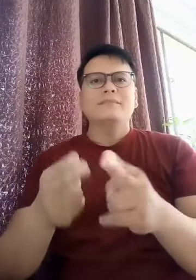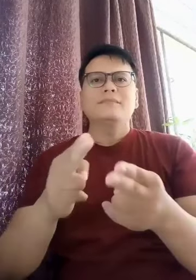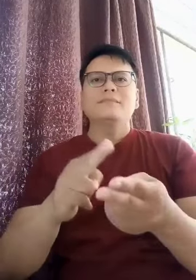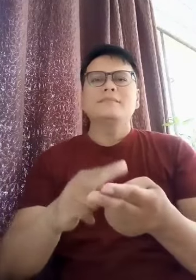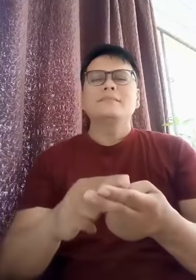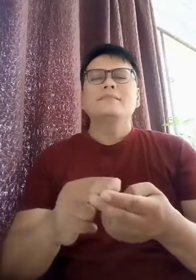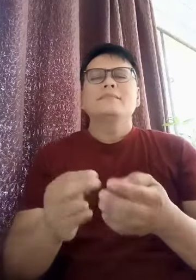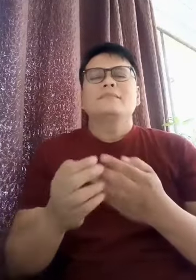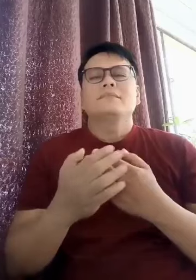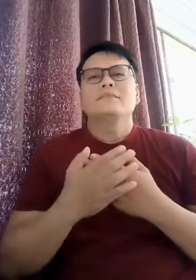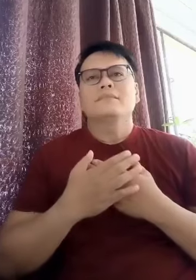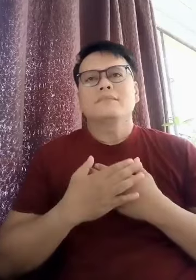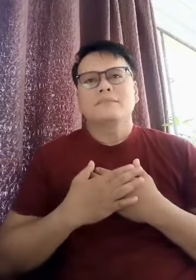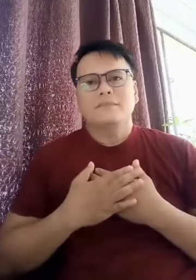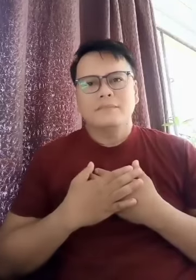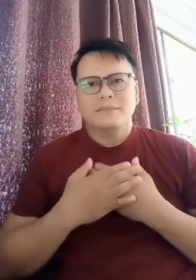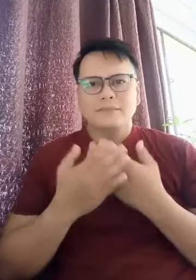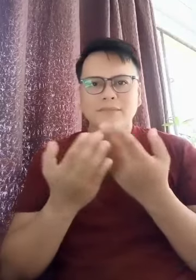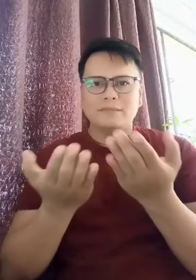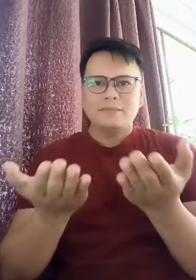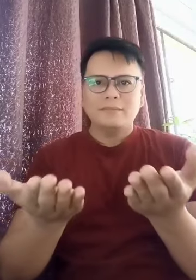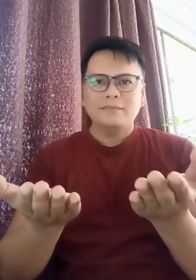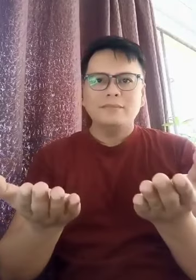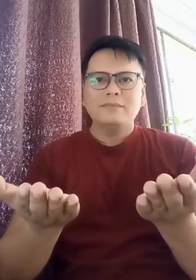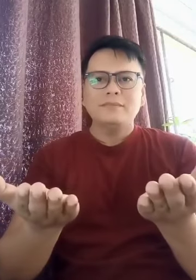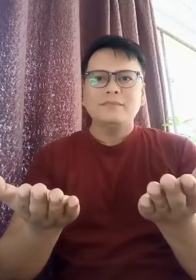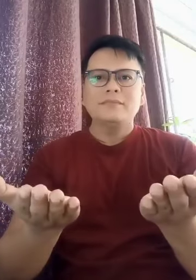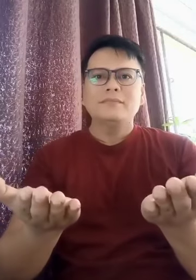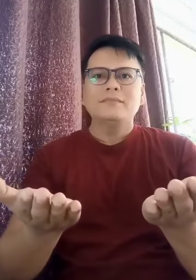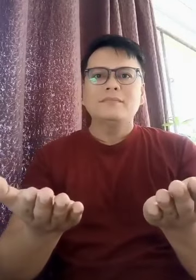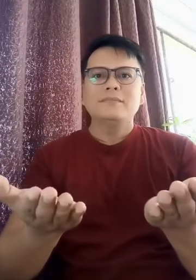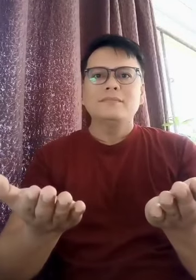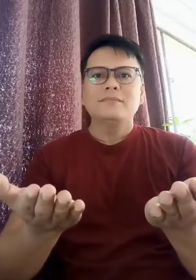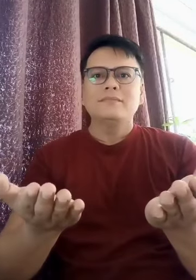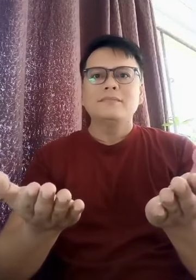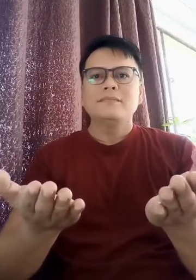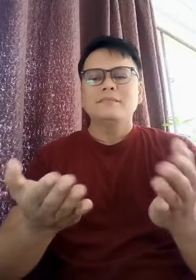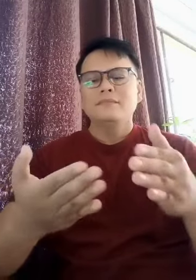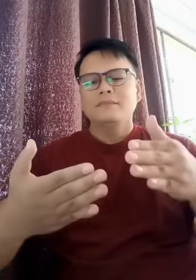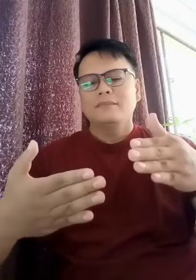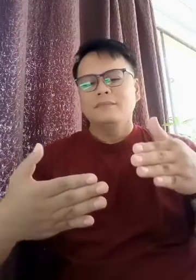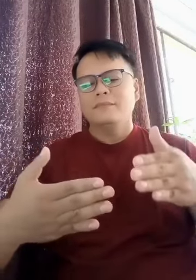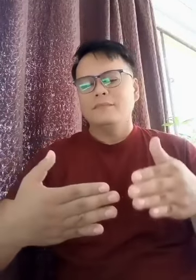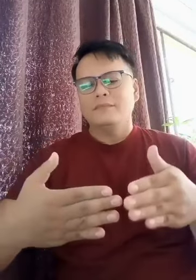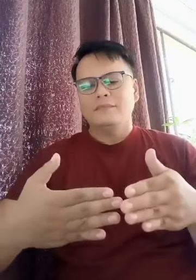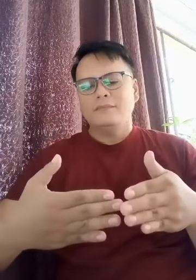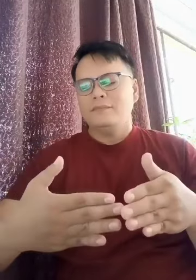I can love you until